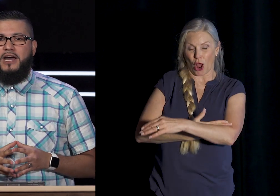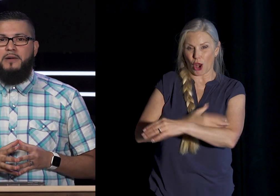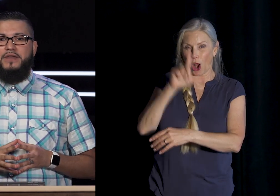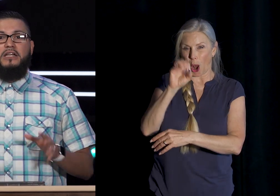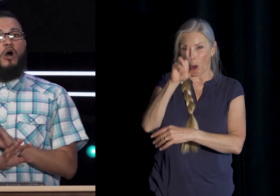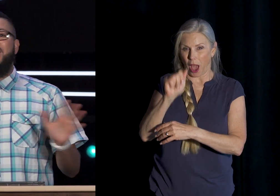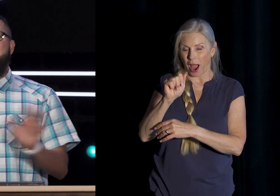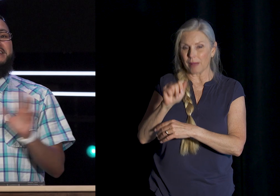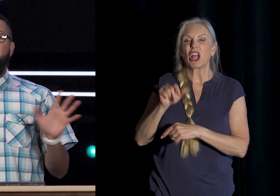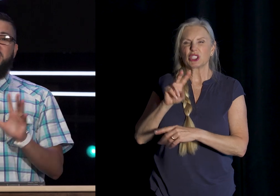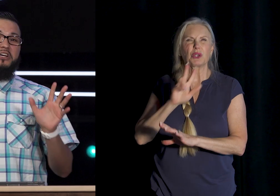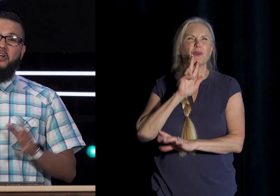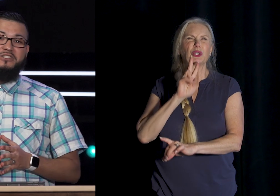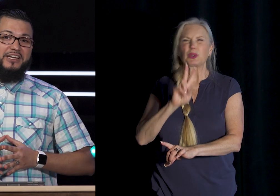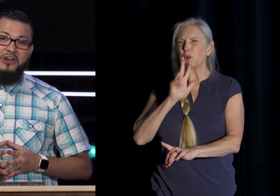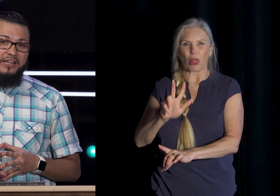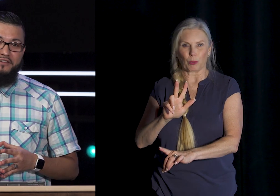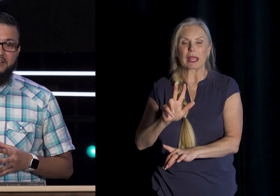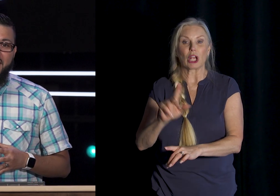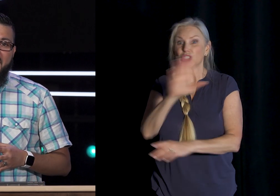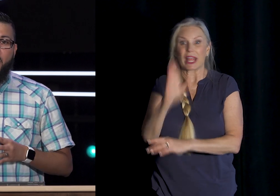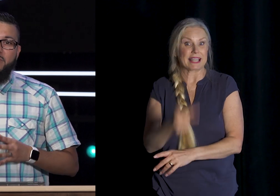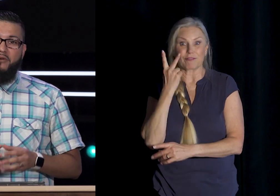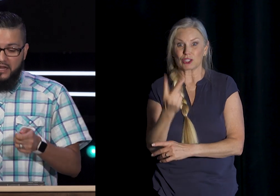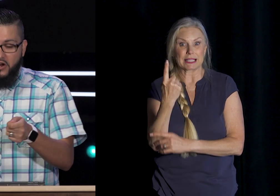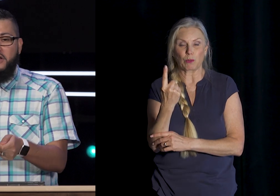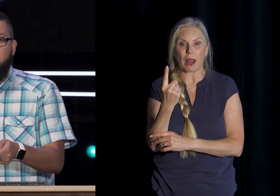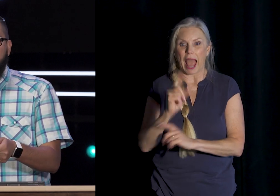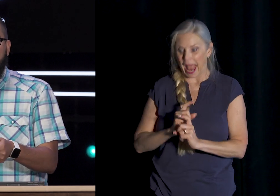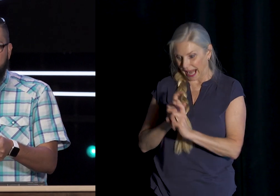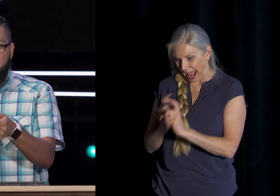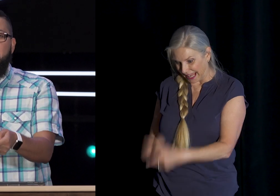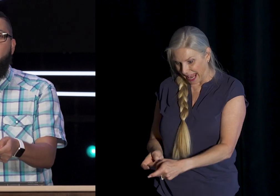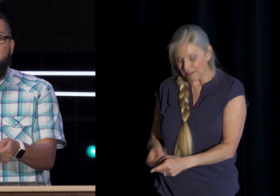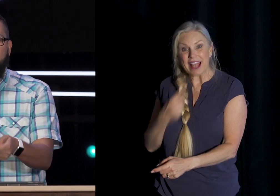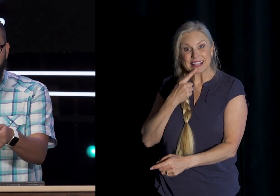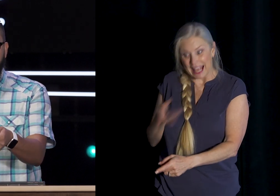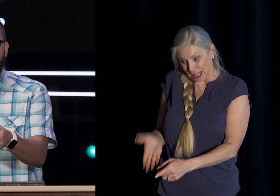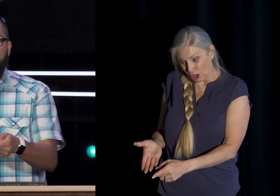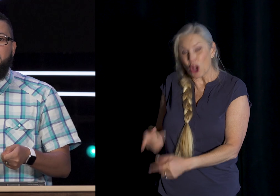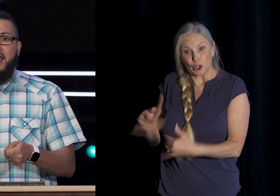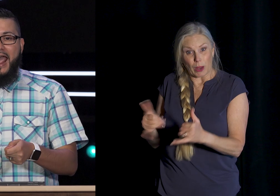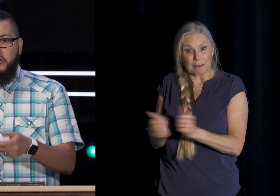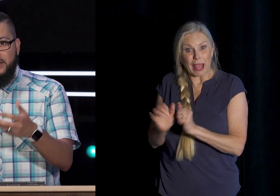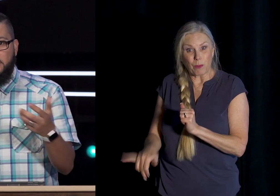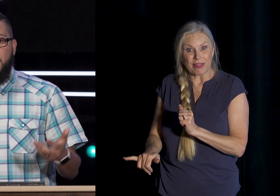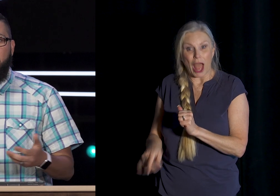time Lola had Never seen A glow stick In her life And I remember Giving her The glow stick And I said Here you go Mija You can play With this And you can See it